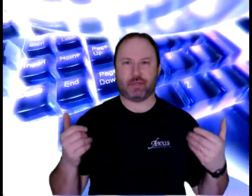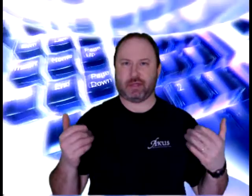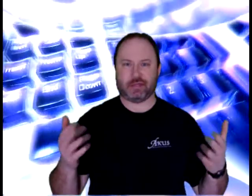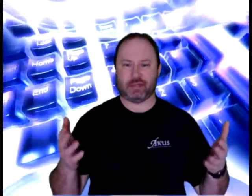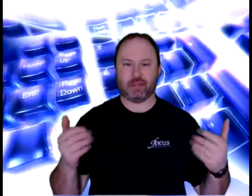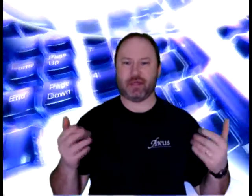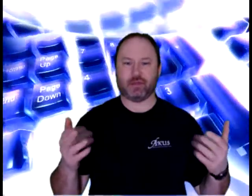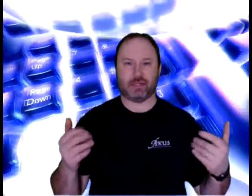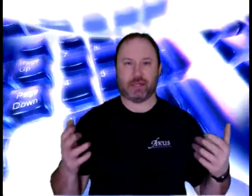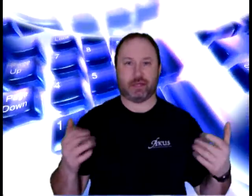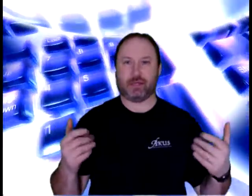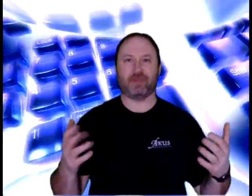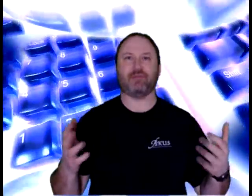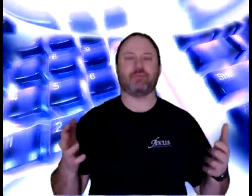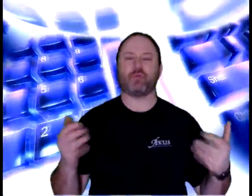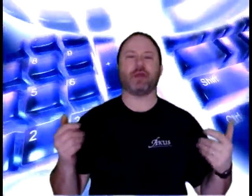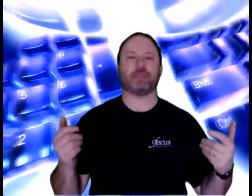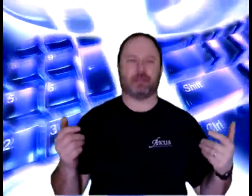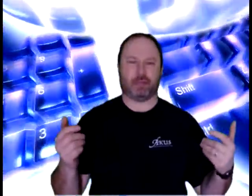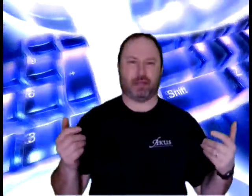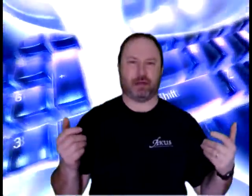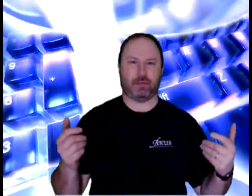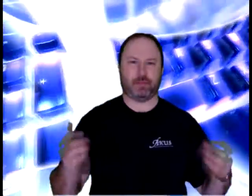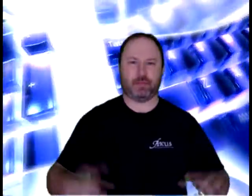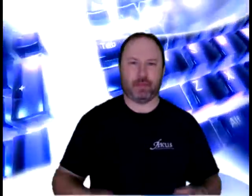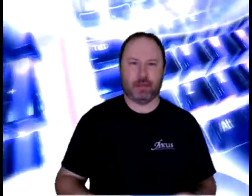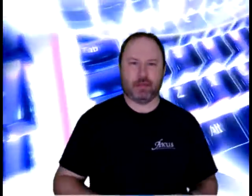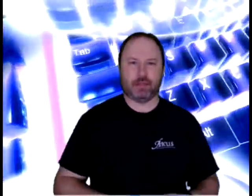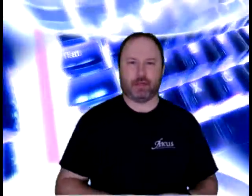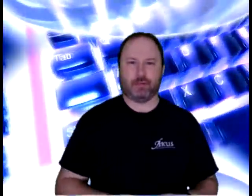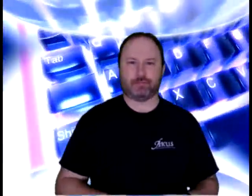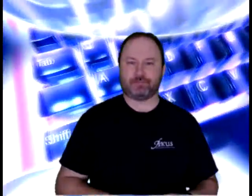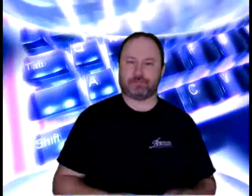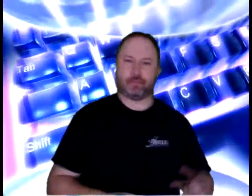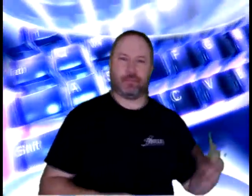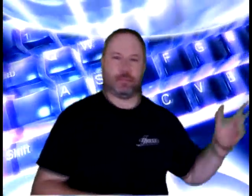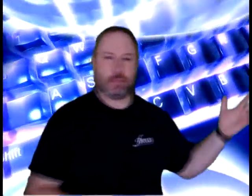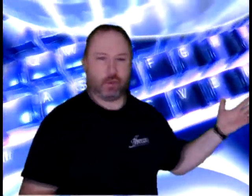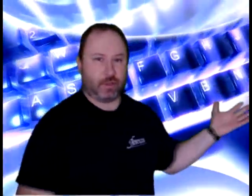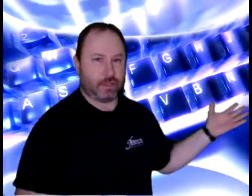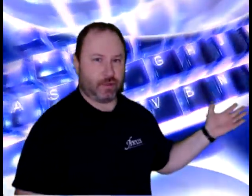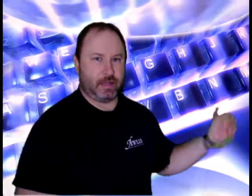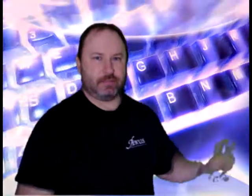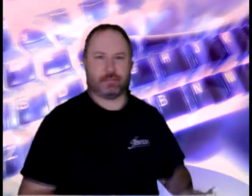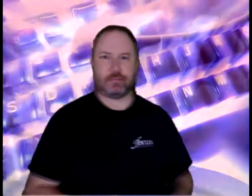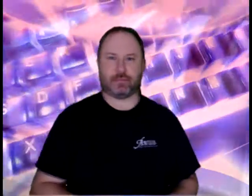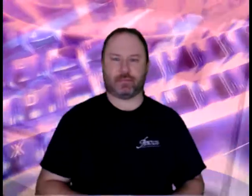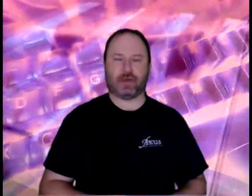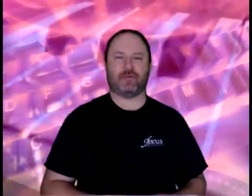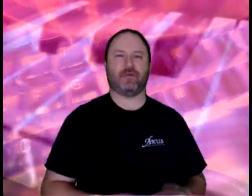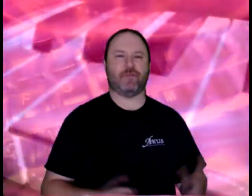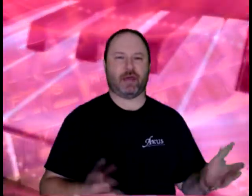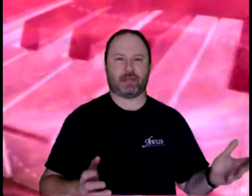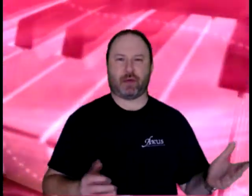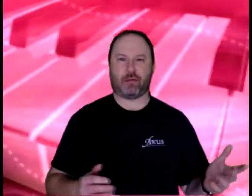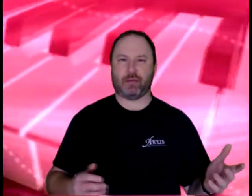a little bit of sun, it's not even bright sun beating on me. So, green screen, we have effects probably,